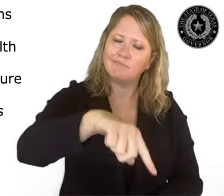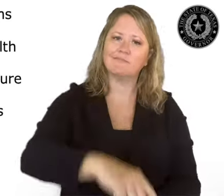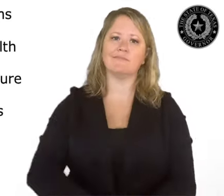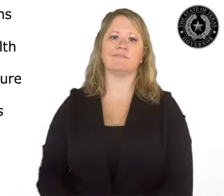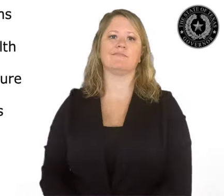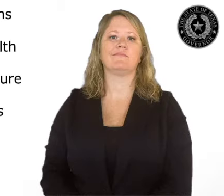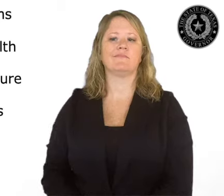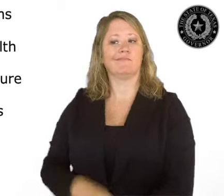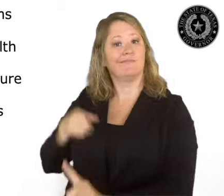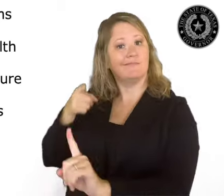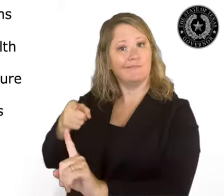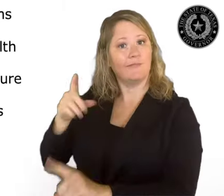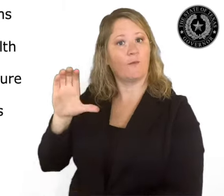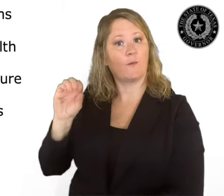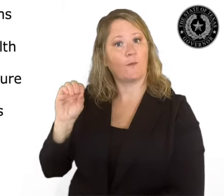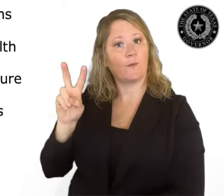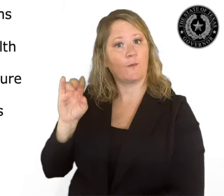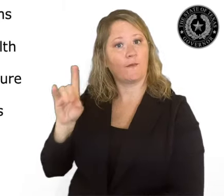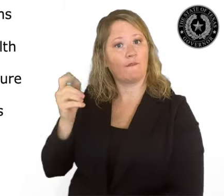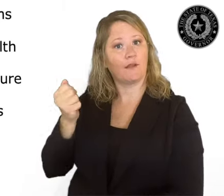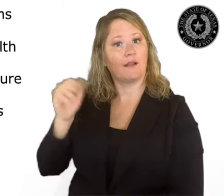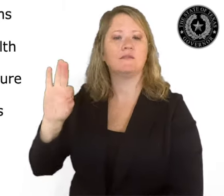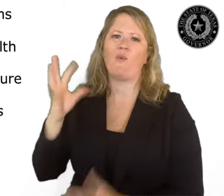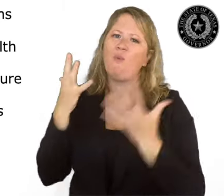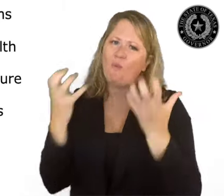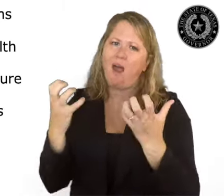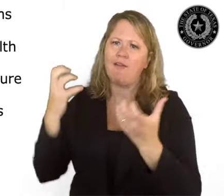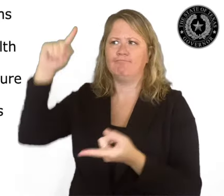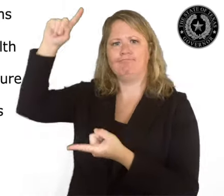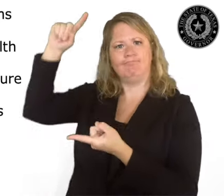effective response to this disaster and